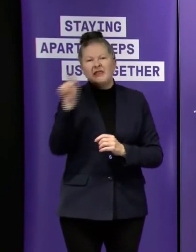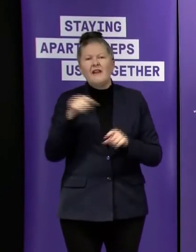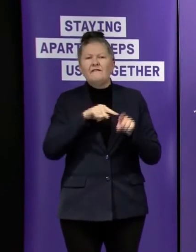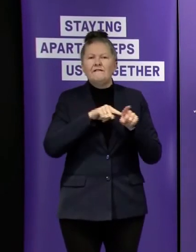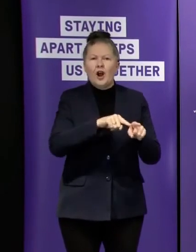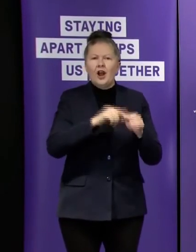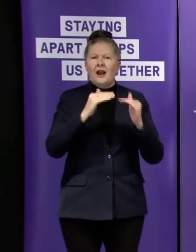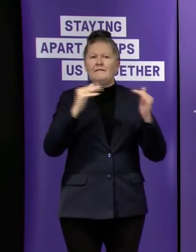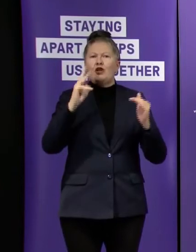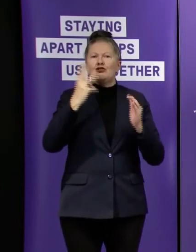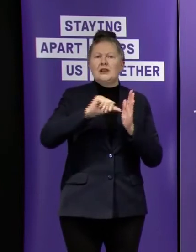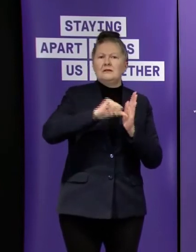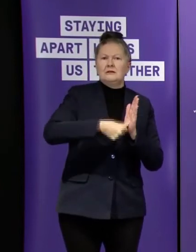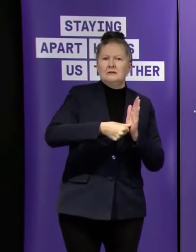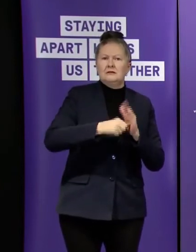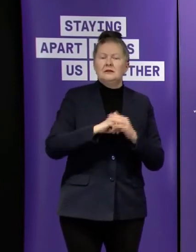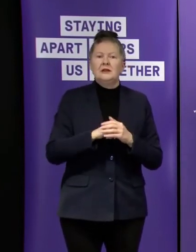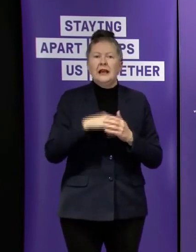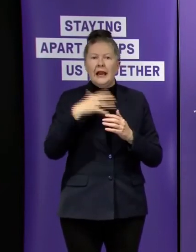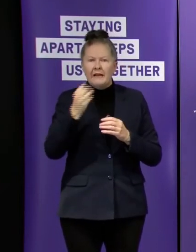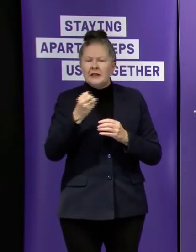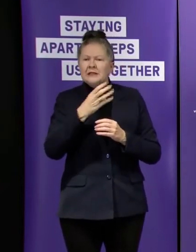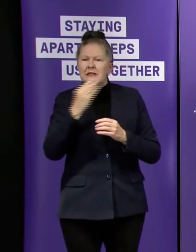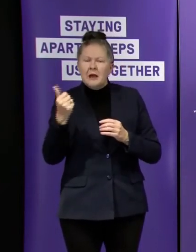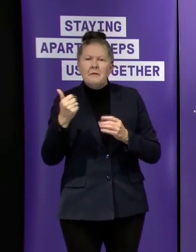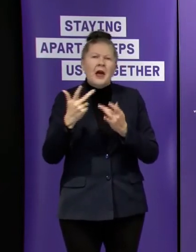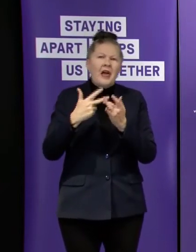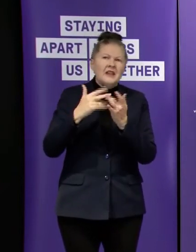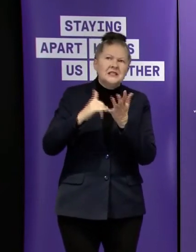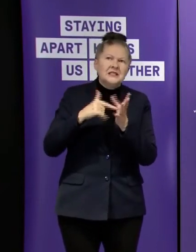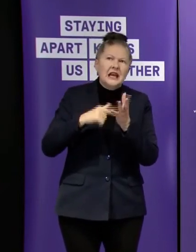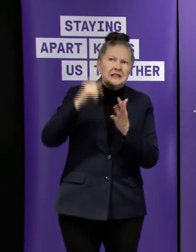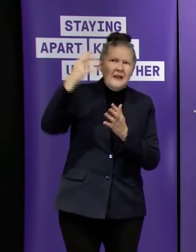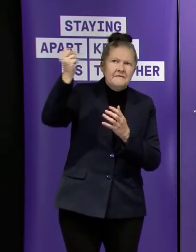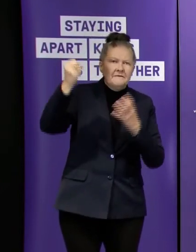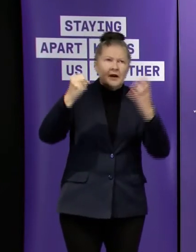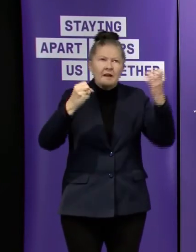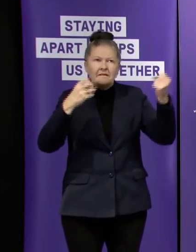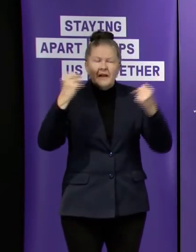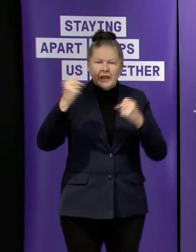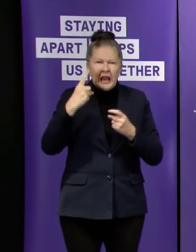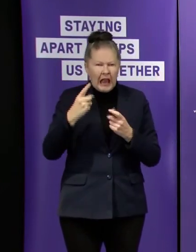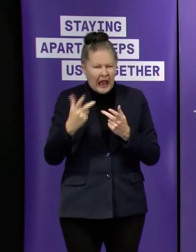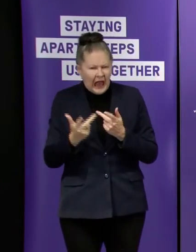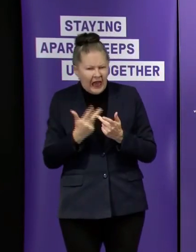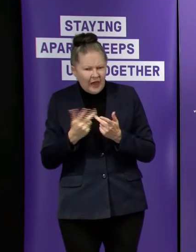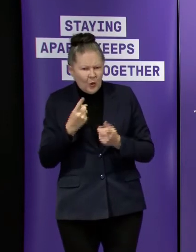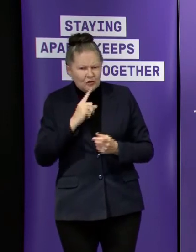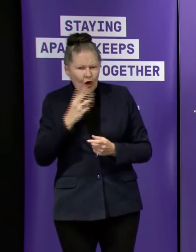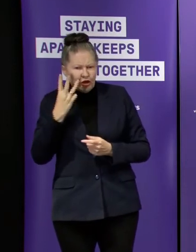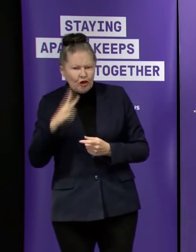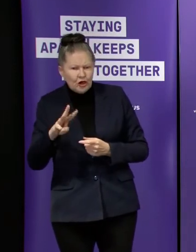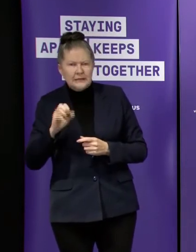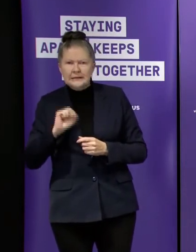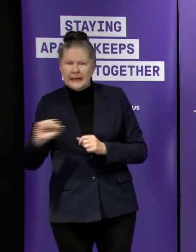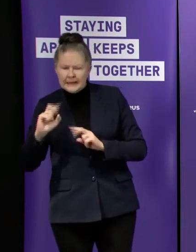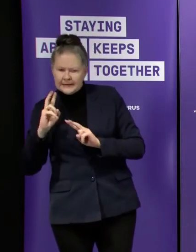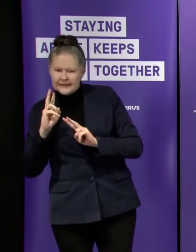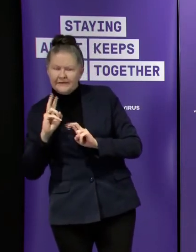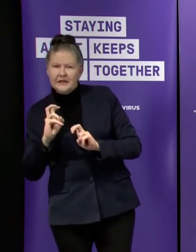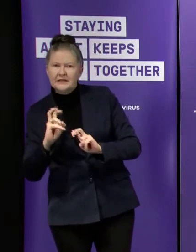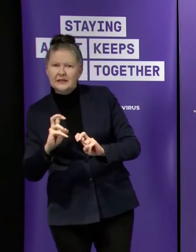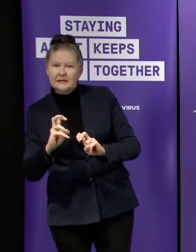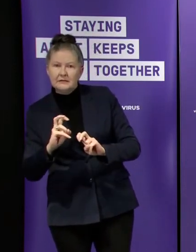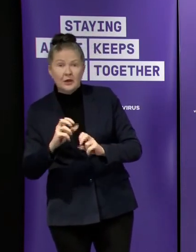there's a handful of interstate residents and there's there's about 130 odd that we are still investigating so that is good